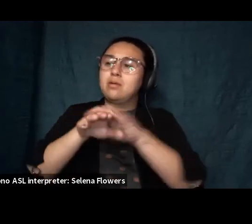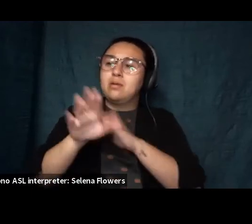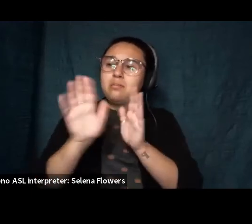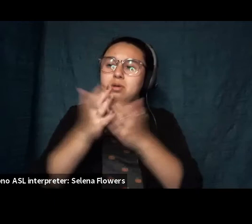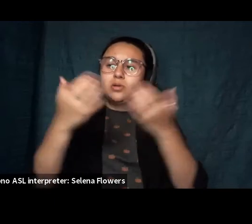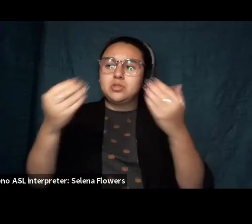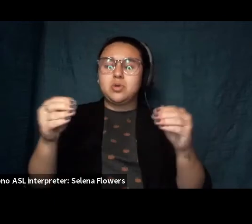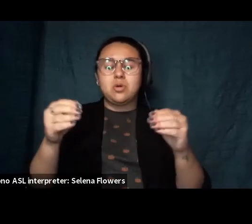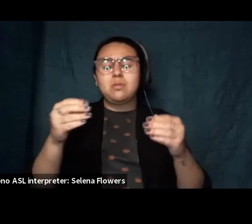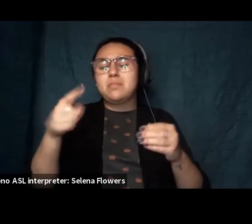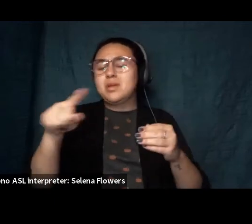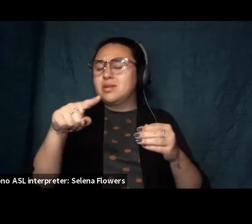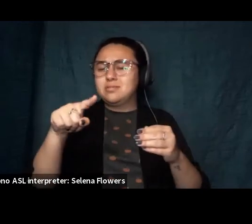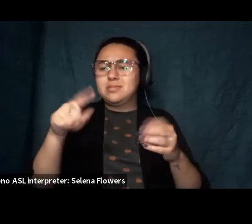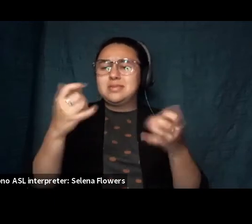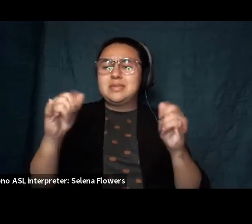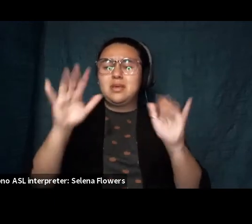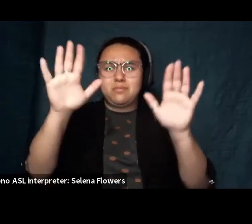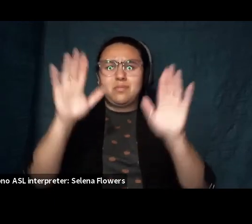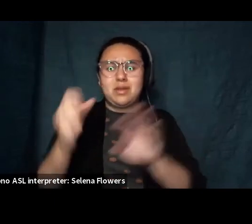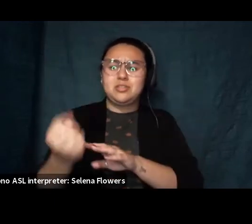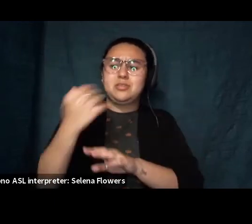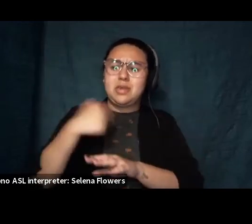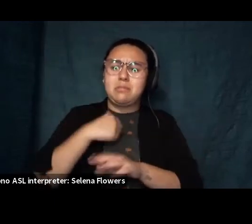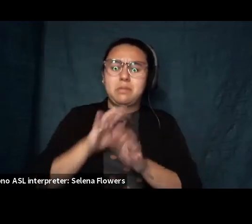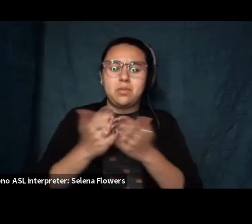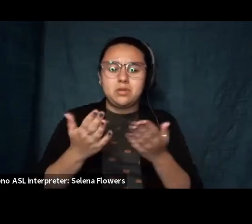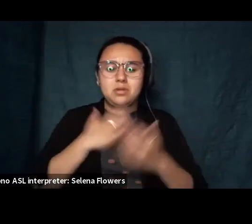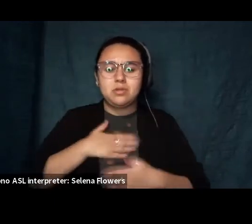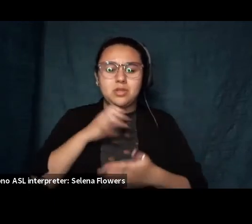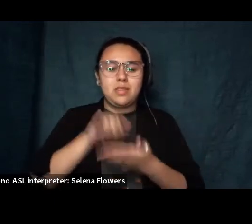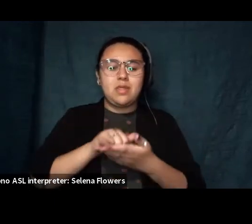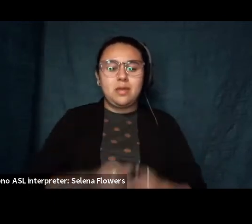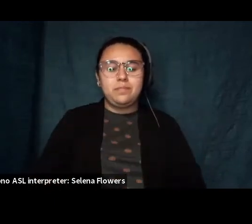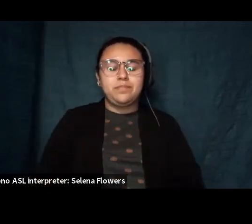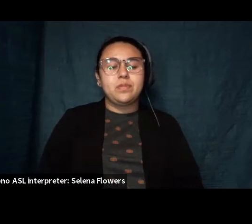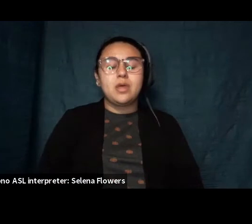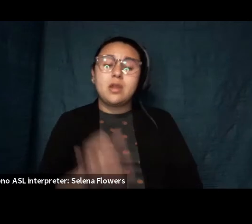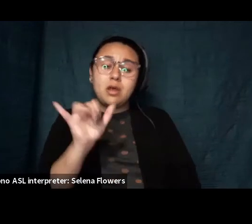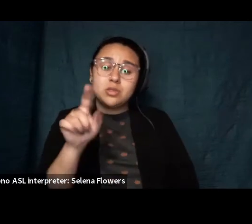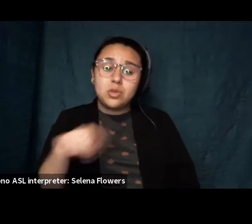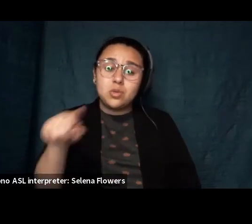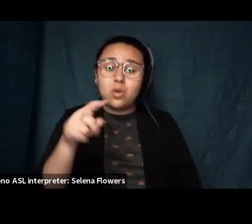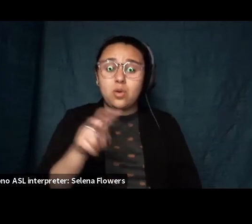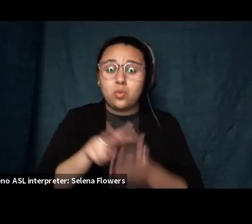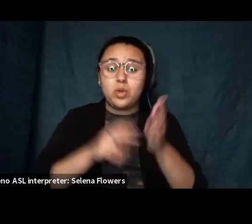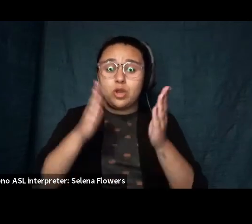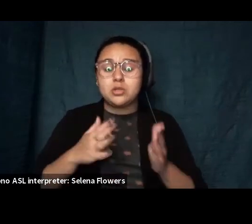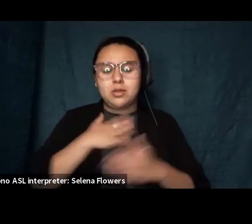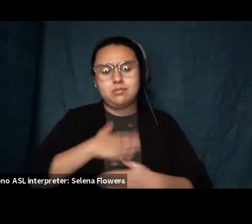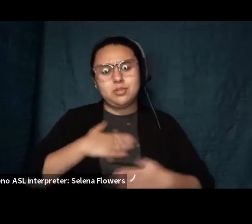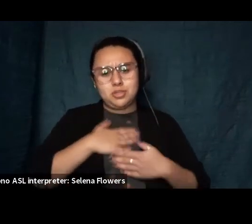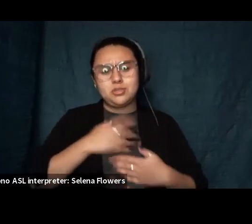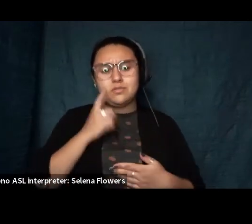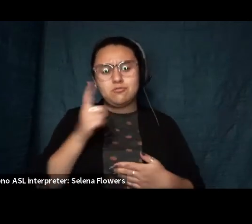about just shipping me books so i appreciate that and to my fellow readers um i'm just really grateful for everyone who's a part